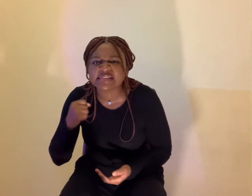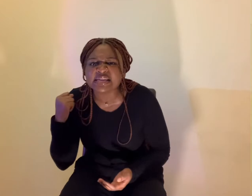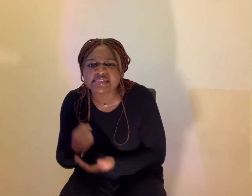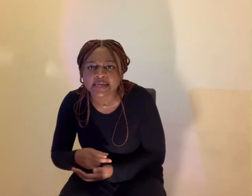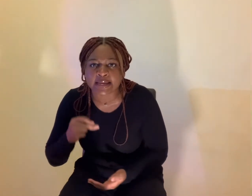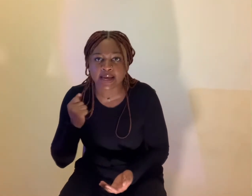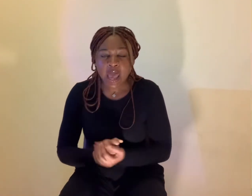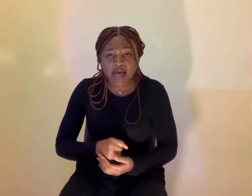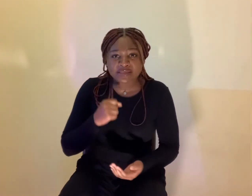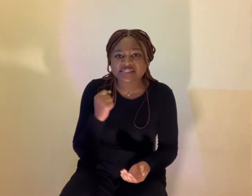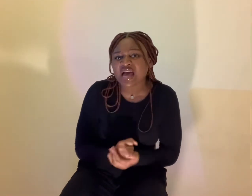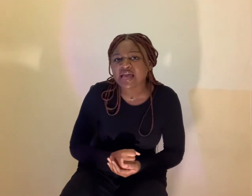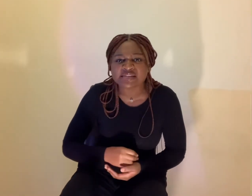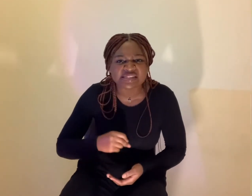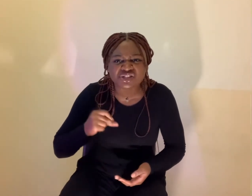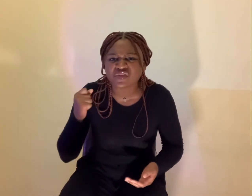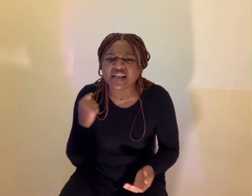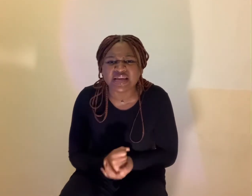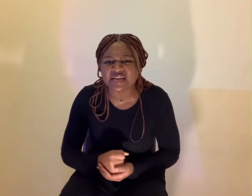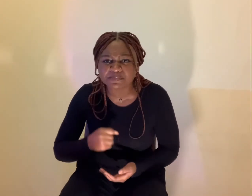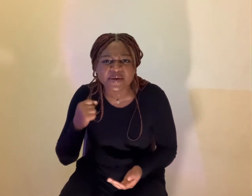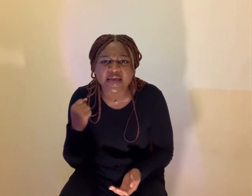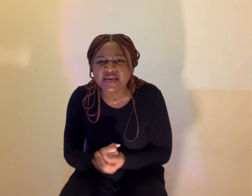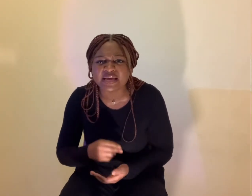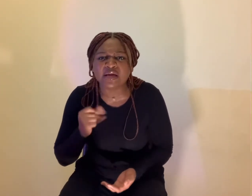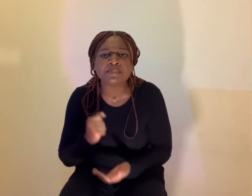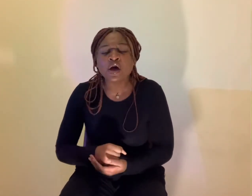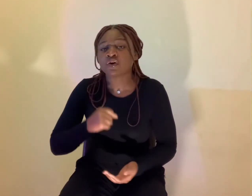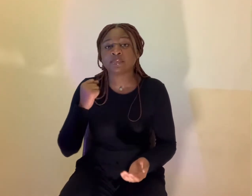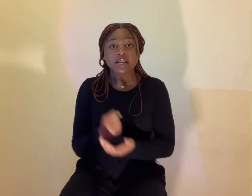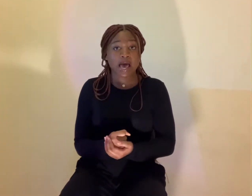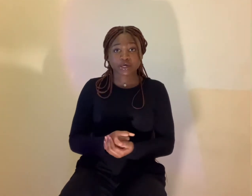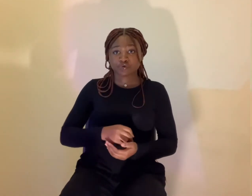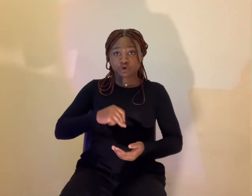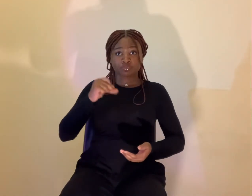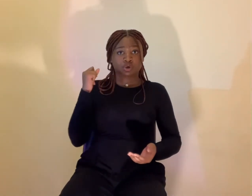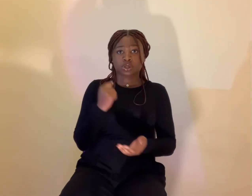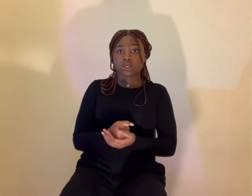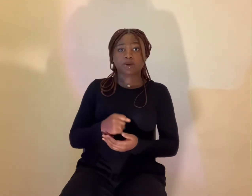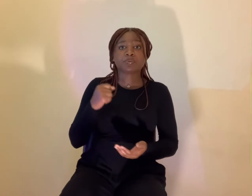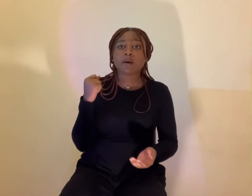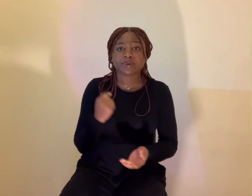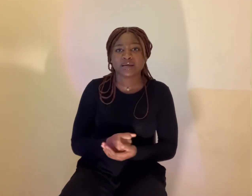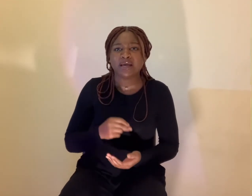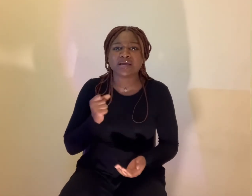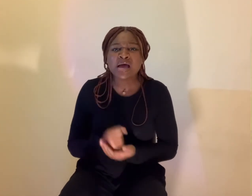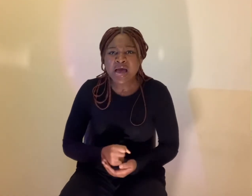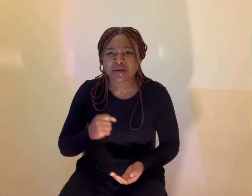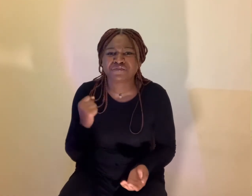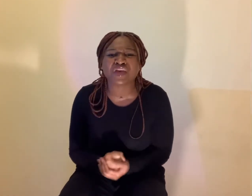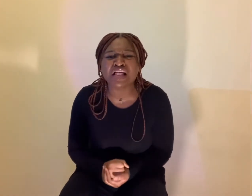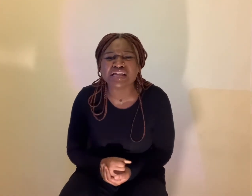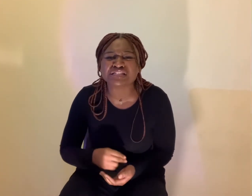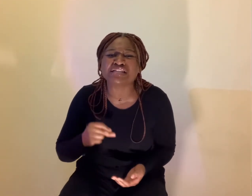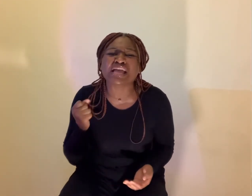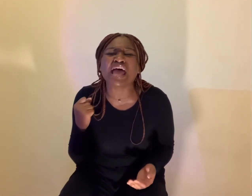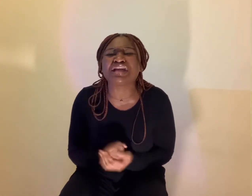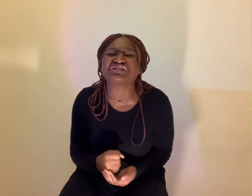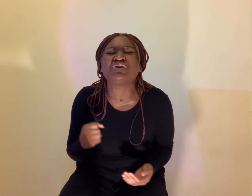sneezing and the sinus that's really a pimp from a lack of community property and a feeling she's getting too